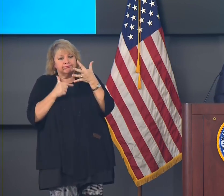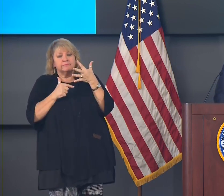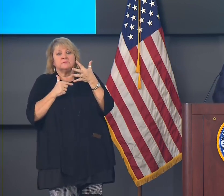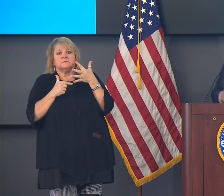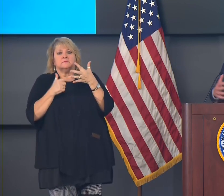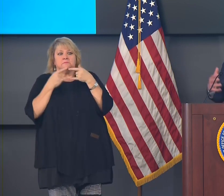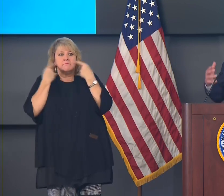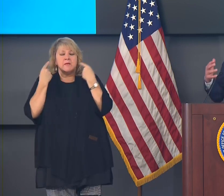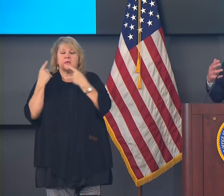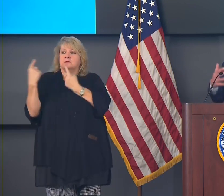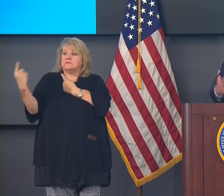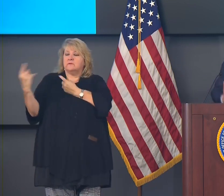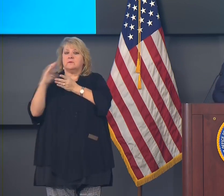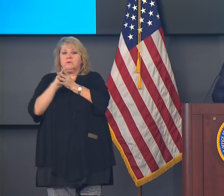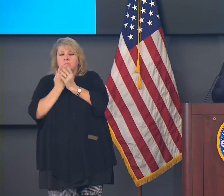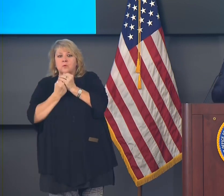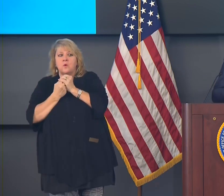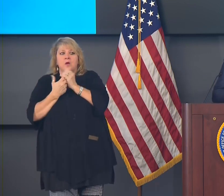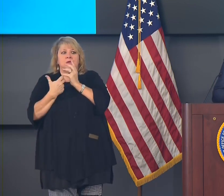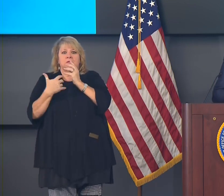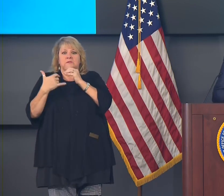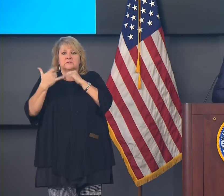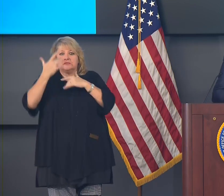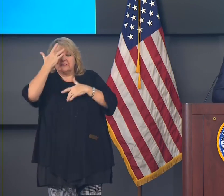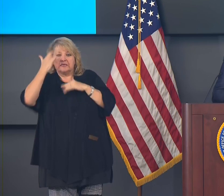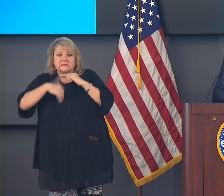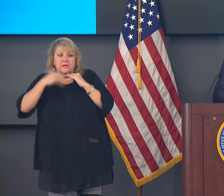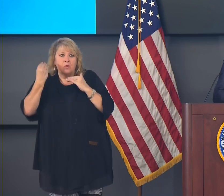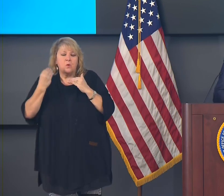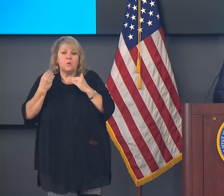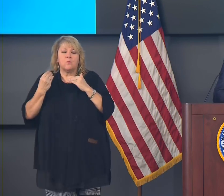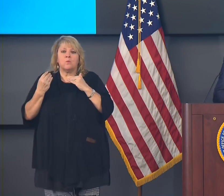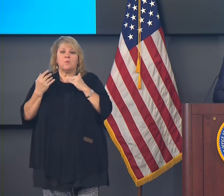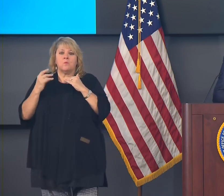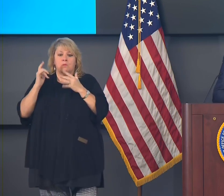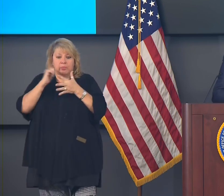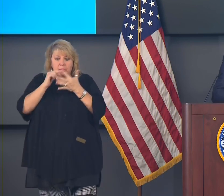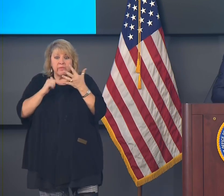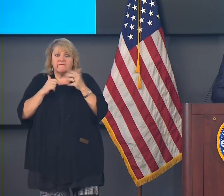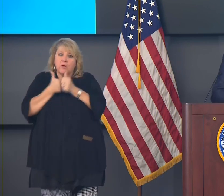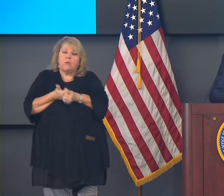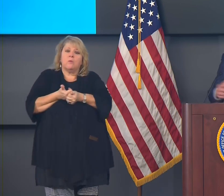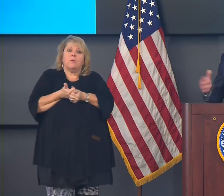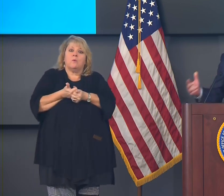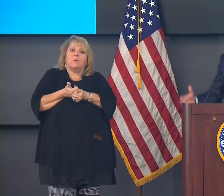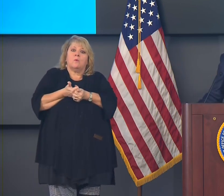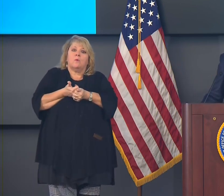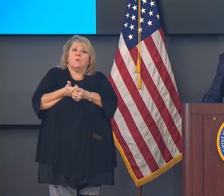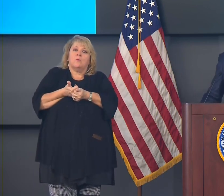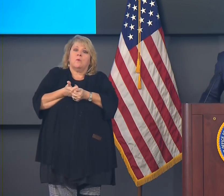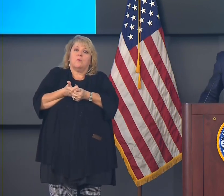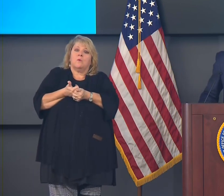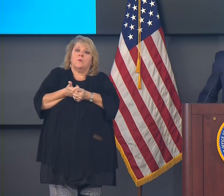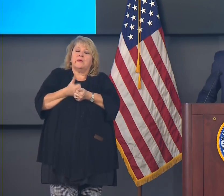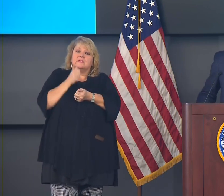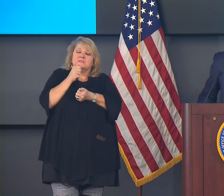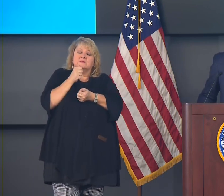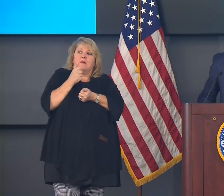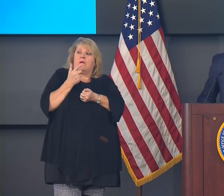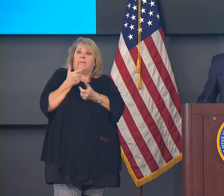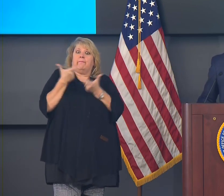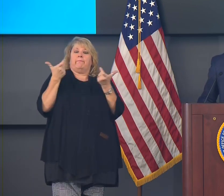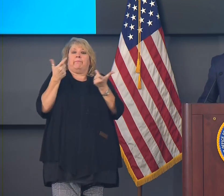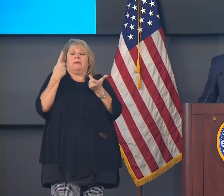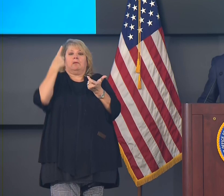And so I think with the numbers increasing here and around the country the way they are, the sense of urgency that you see